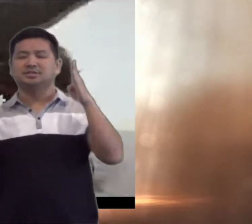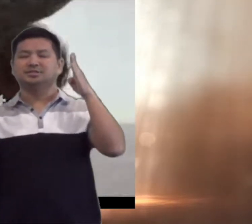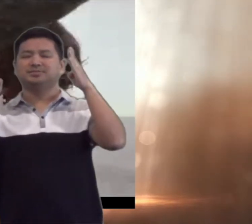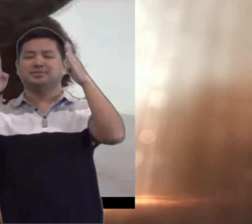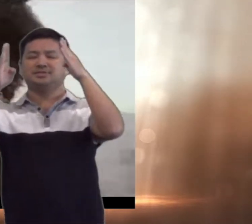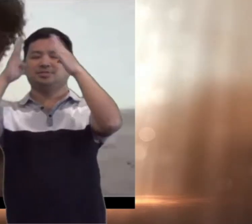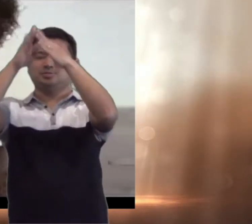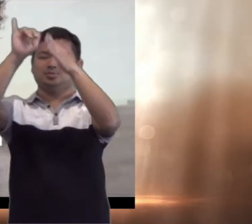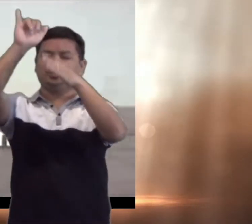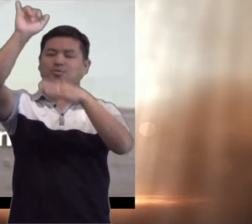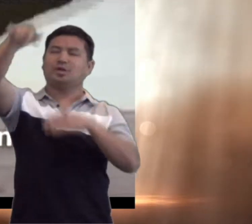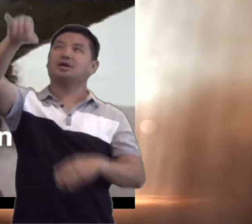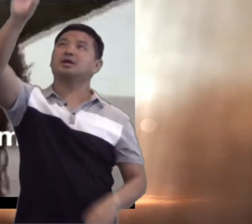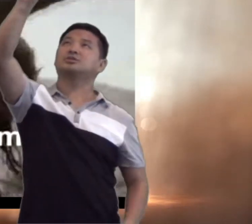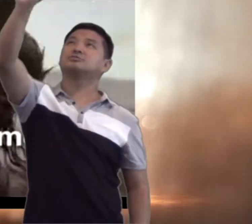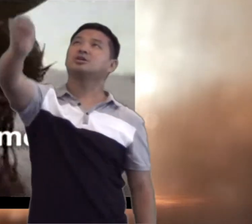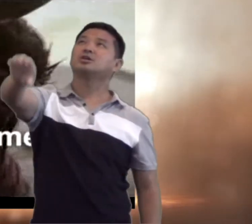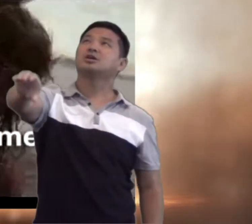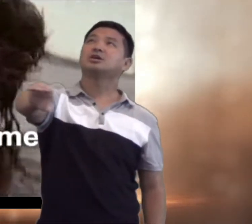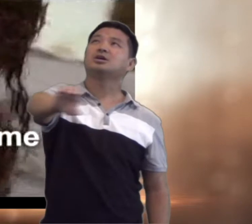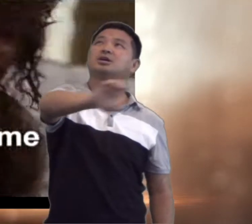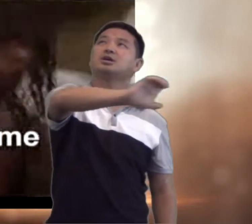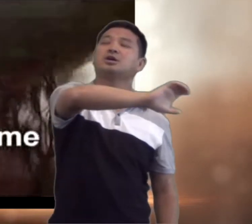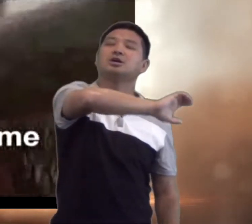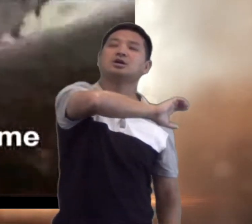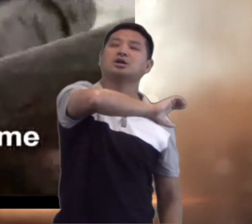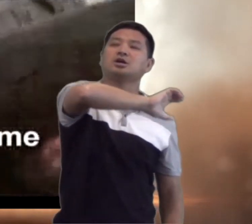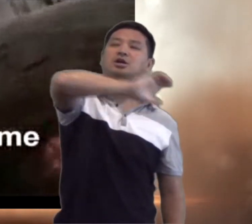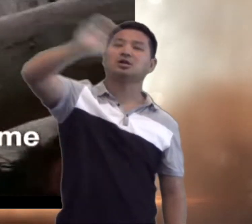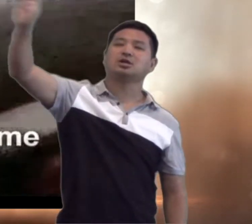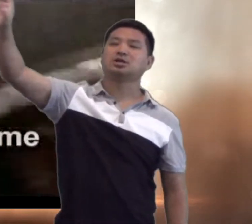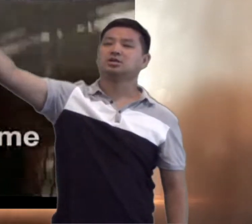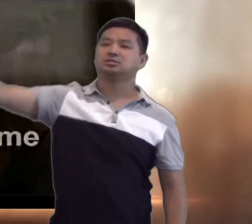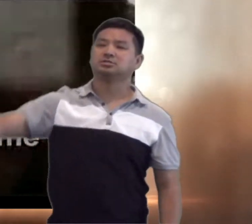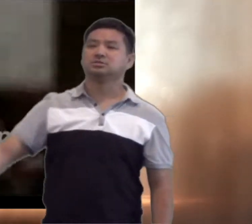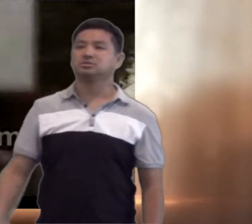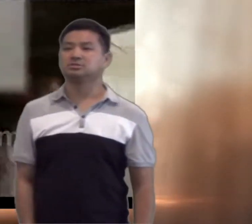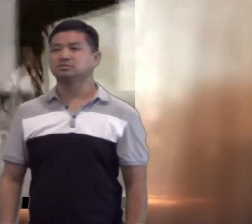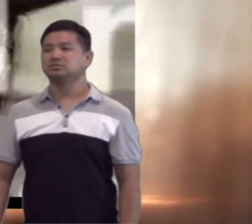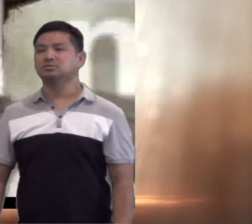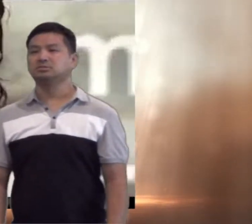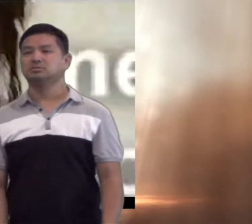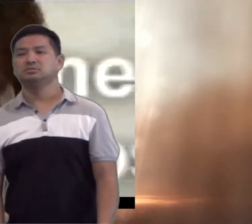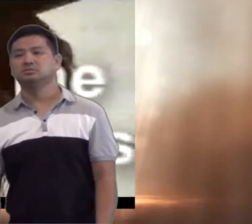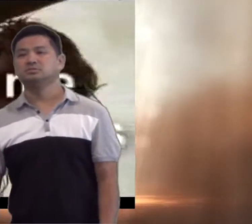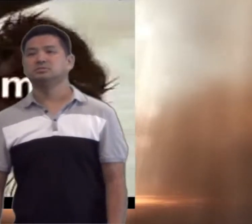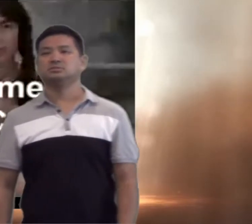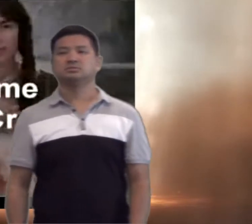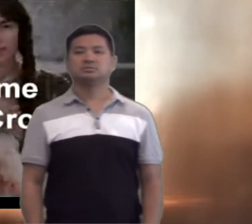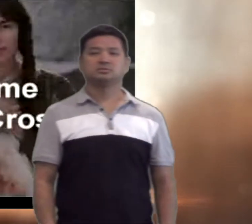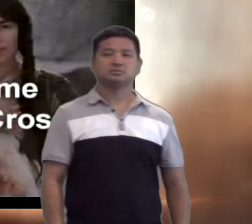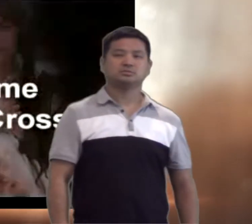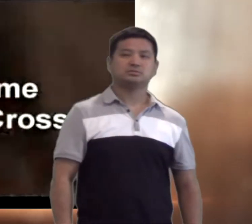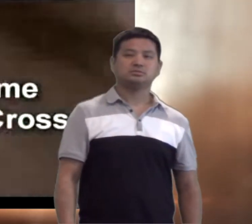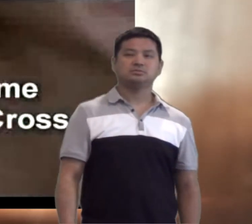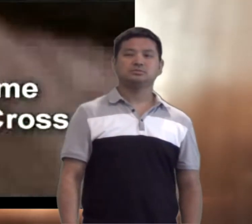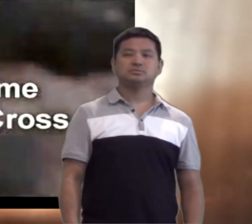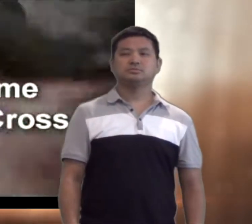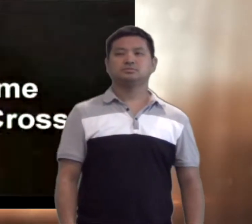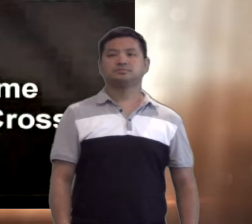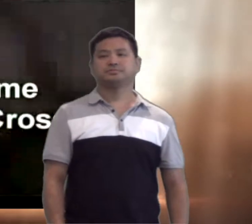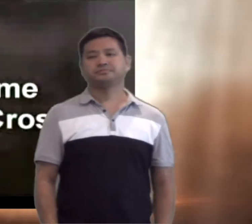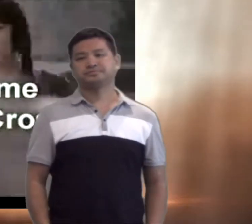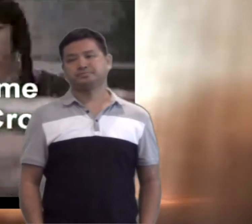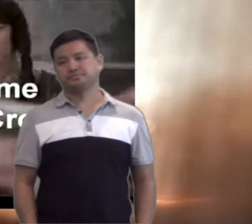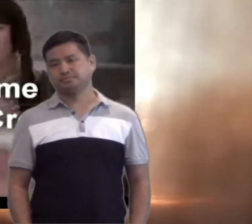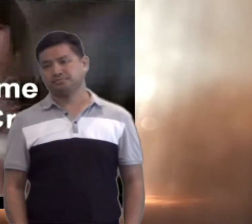Oh, lead me, lead me